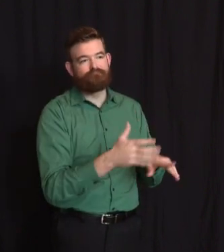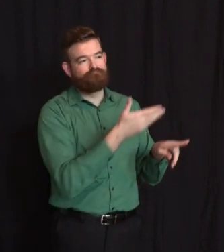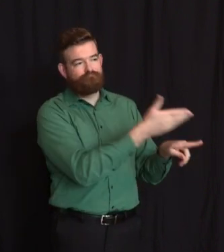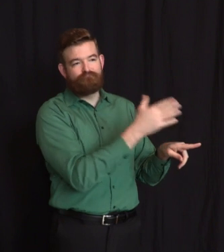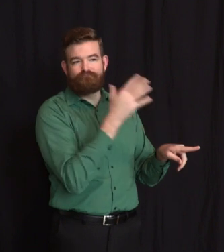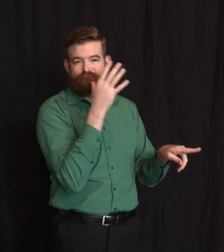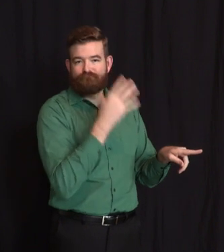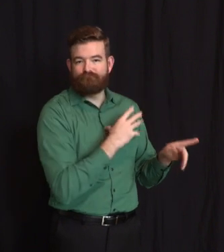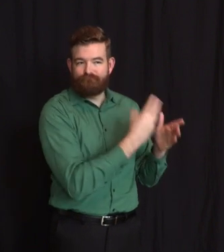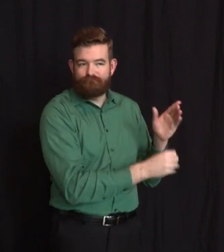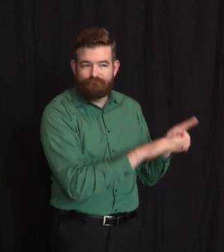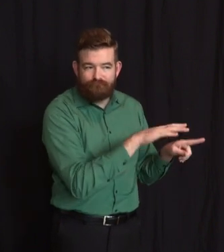the rest of us in New Jersey.